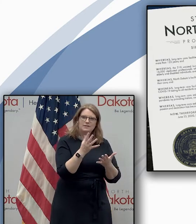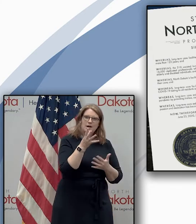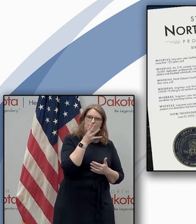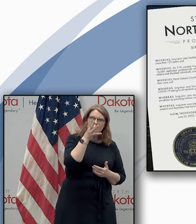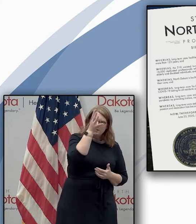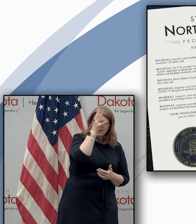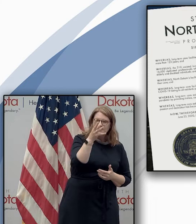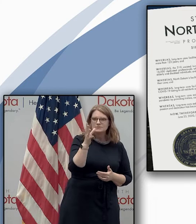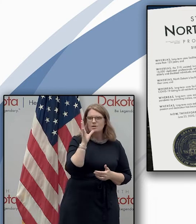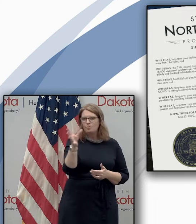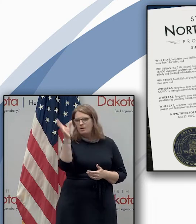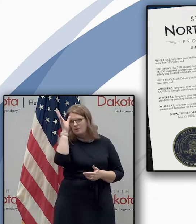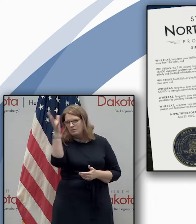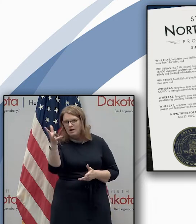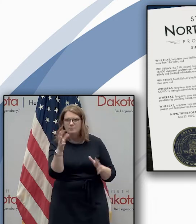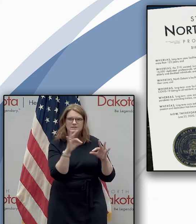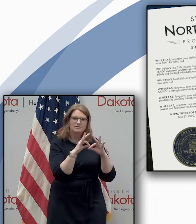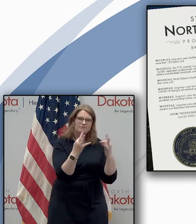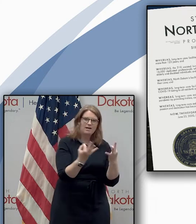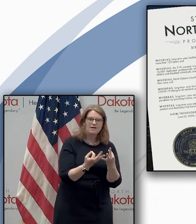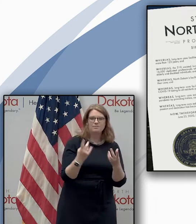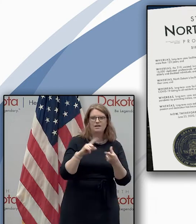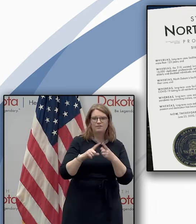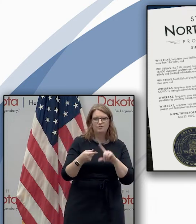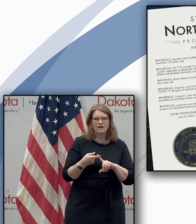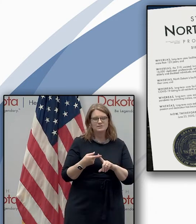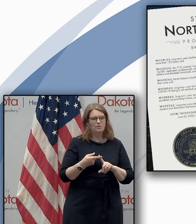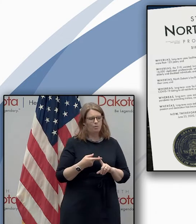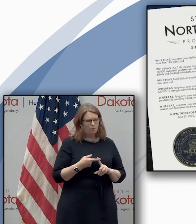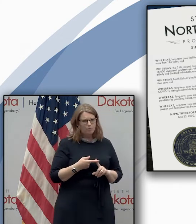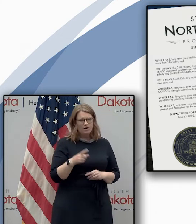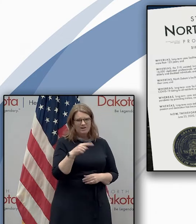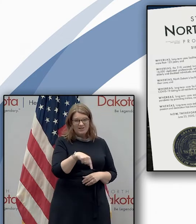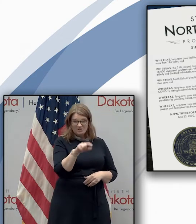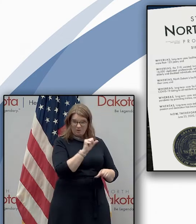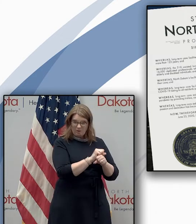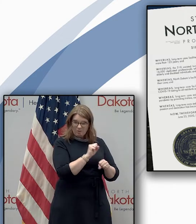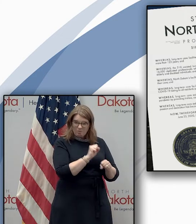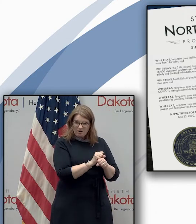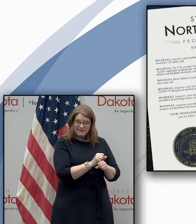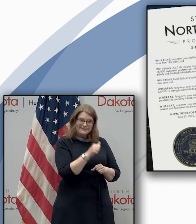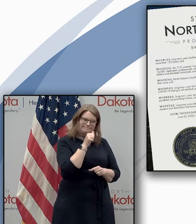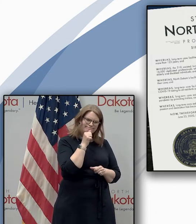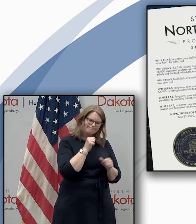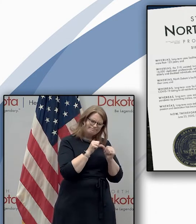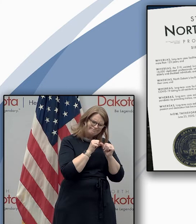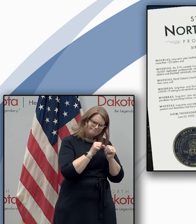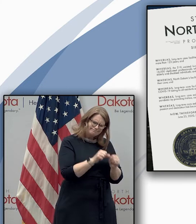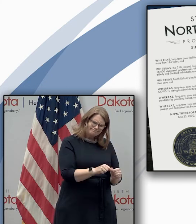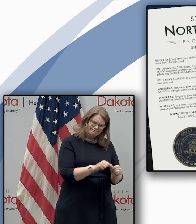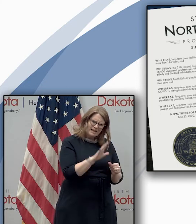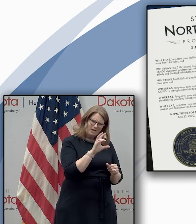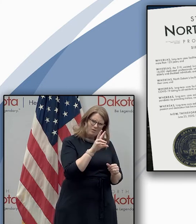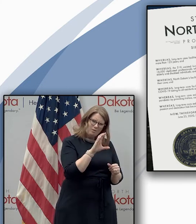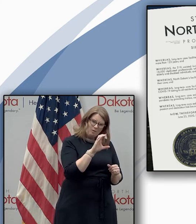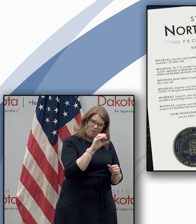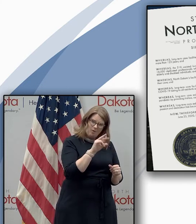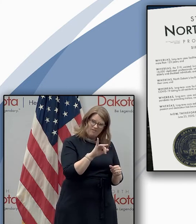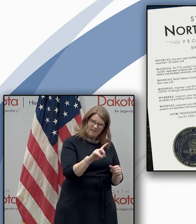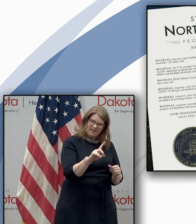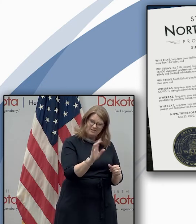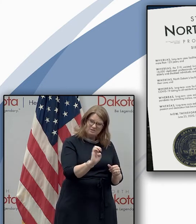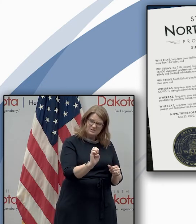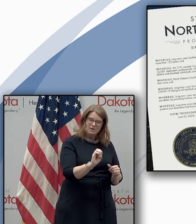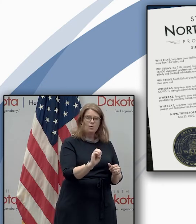grandparents our family members and friends uh your efforts every day uh through the covid 19 emergency earn our deepest gratitude